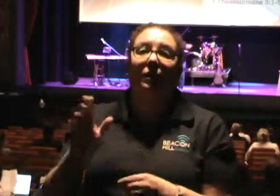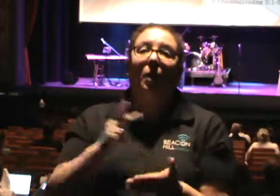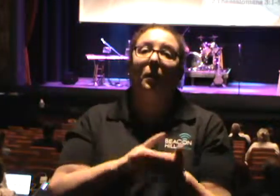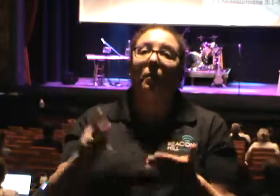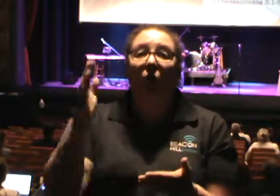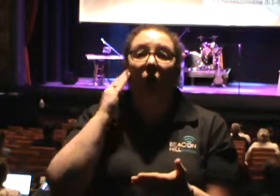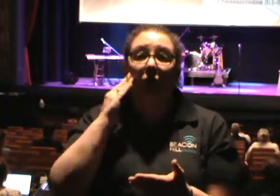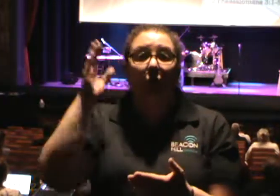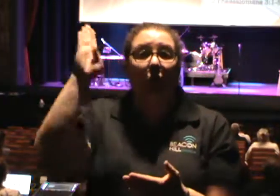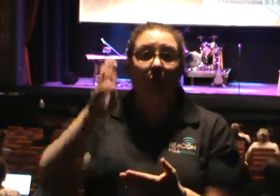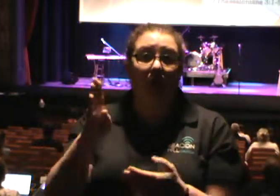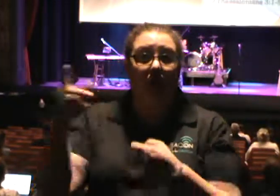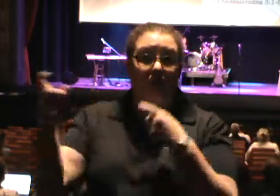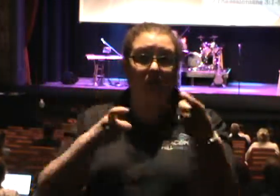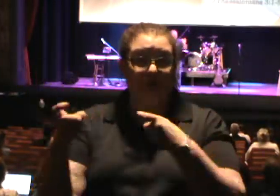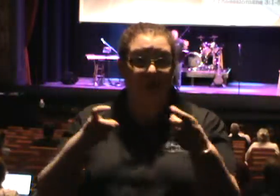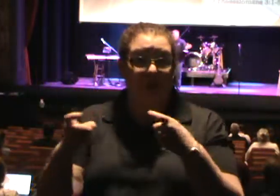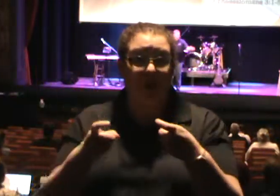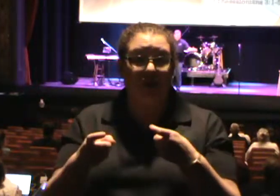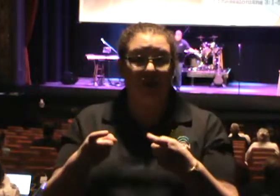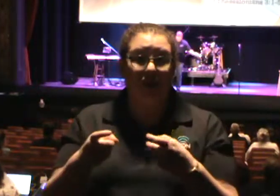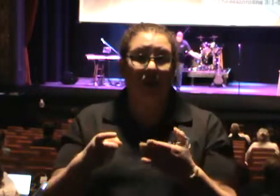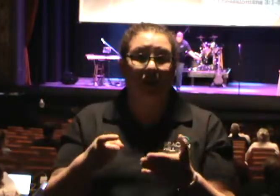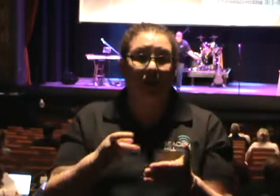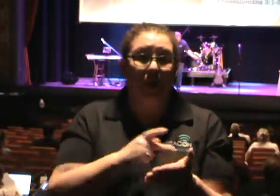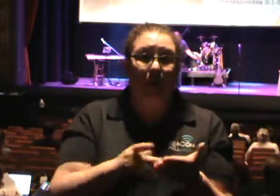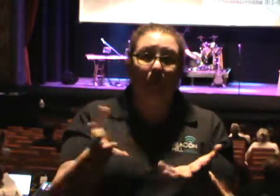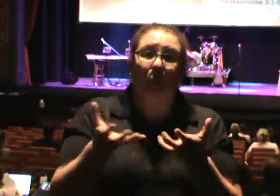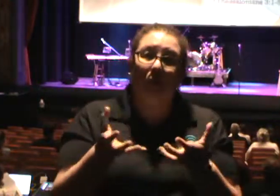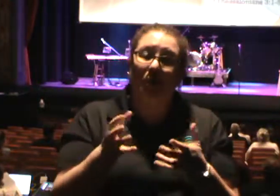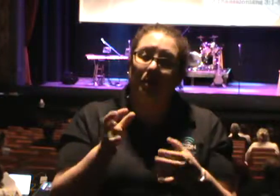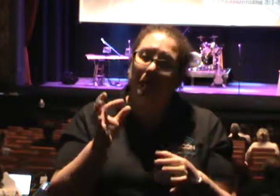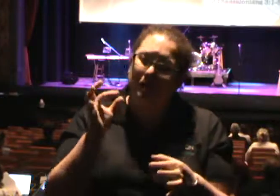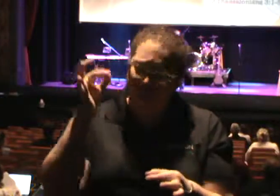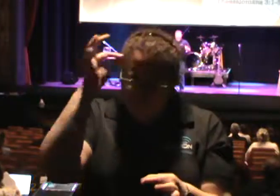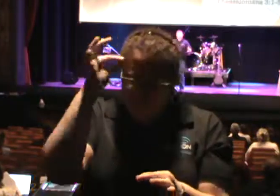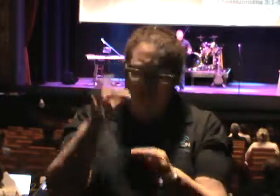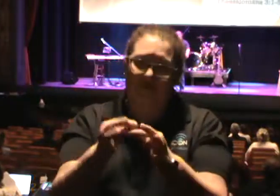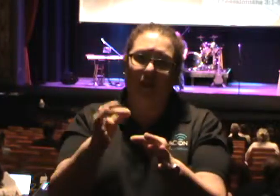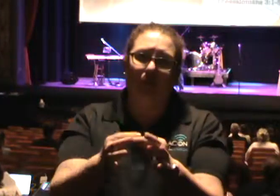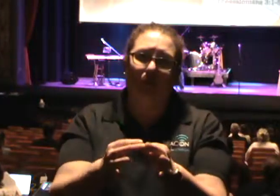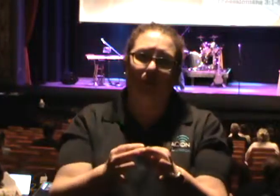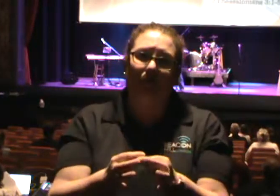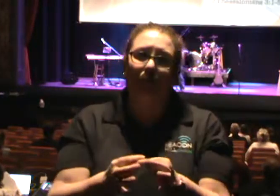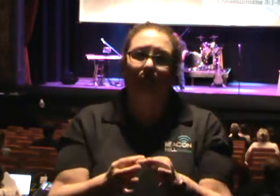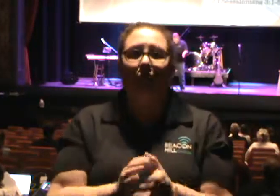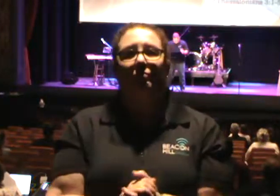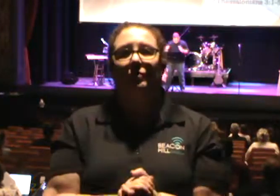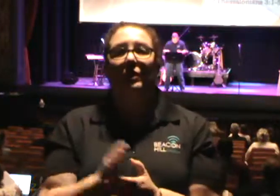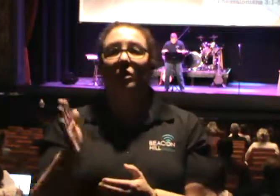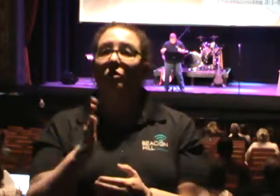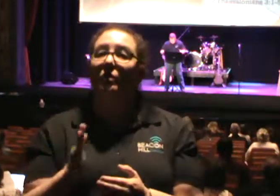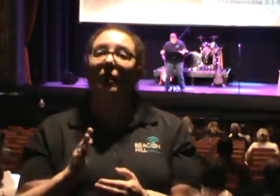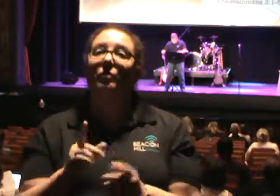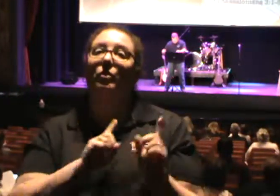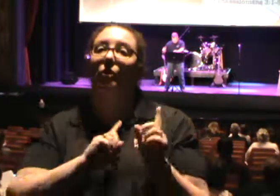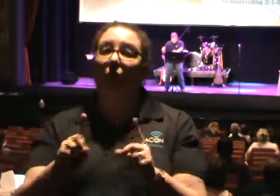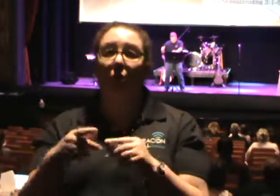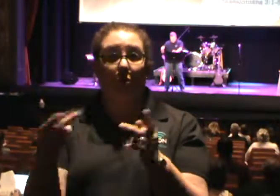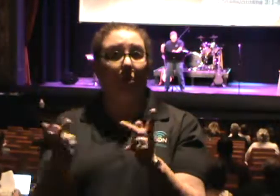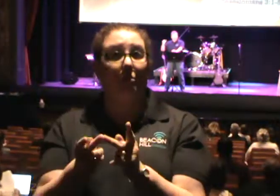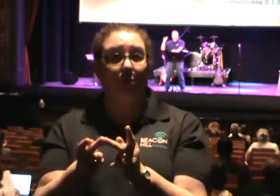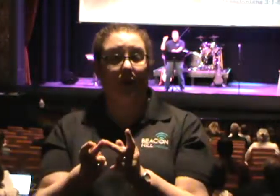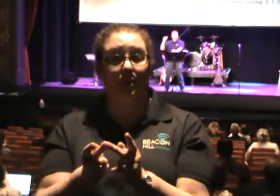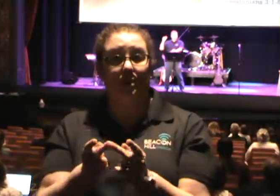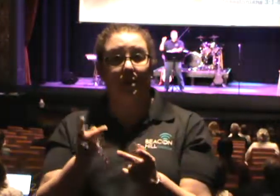was God who was in charge and he just wanted to be faithful, church. You never reach a place in your Christian walk